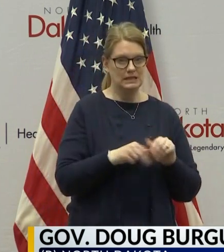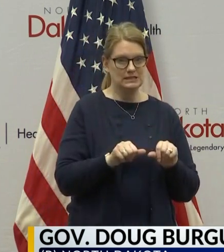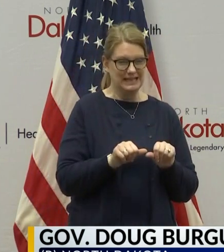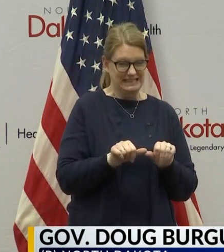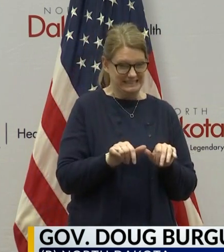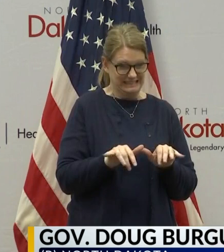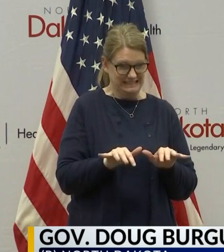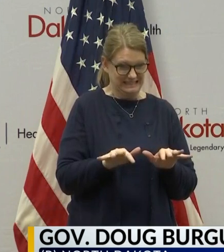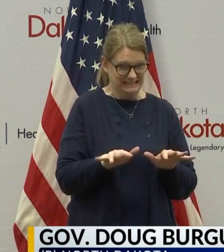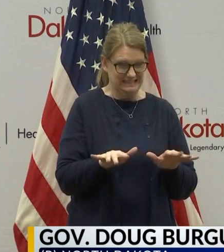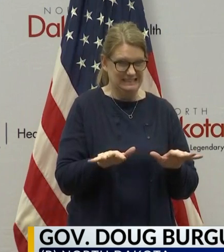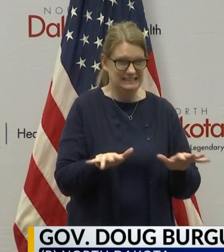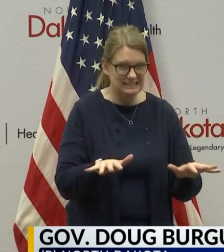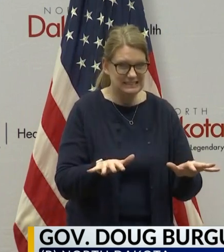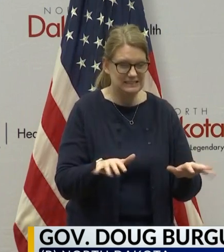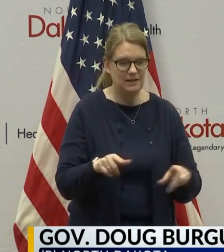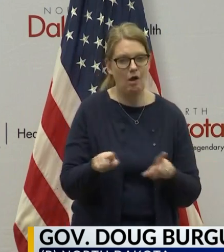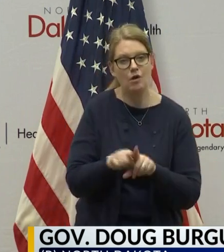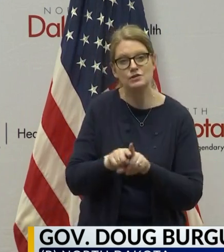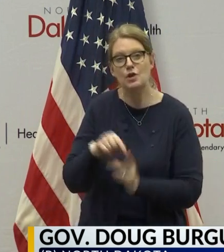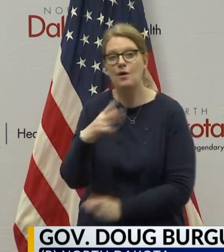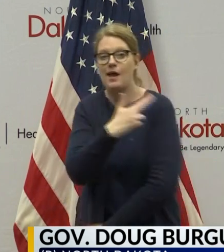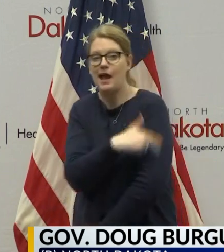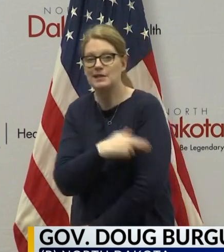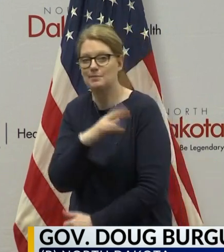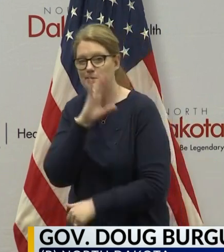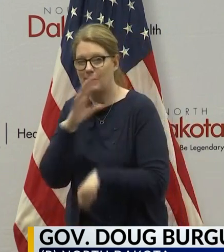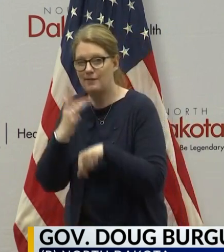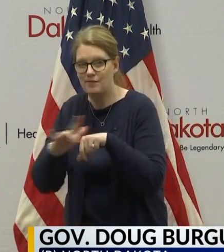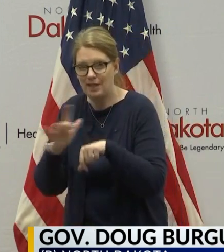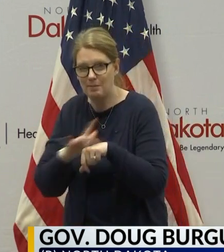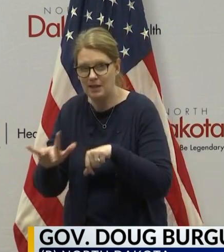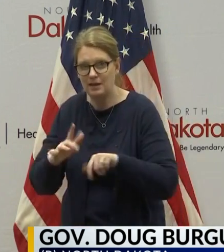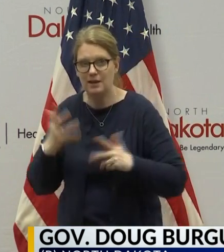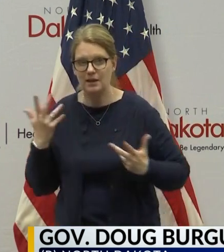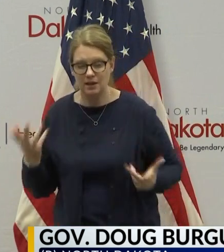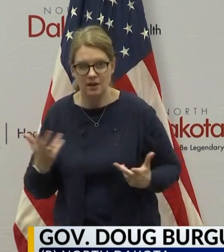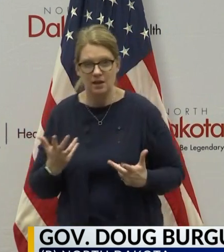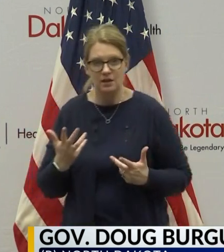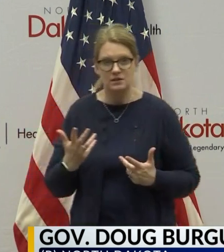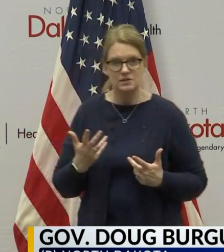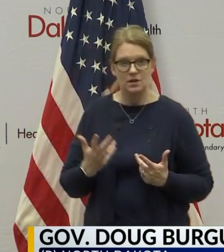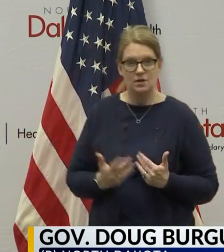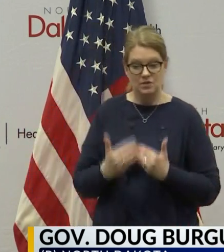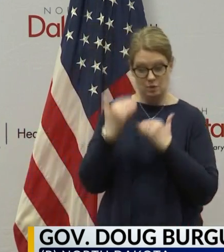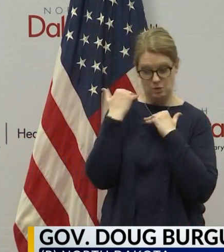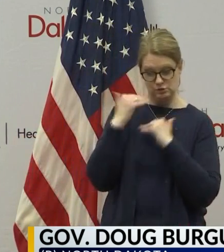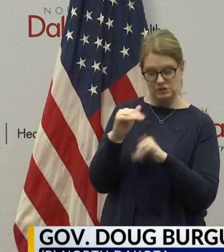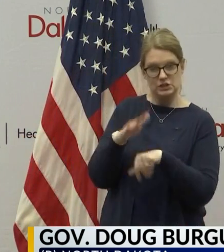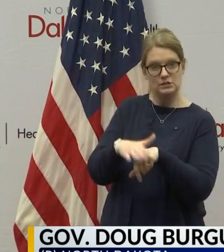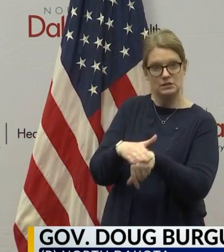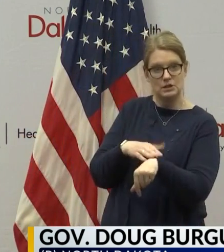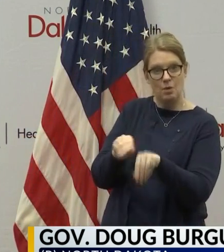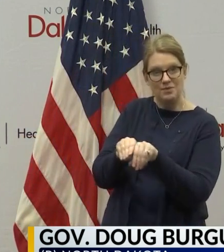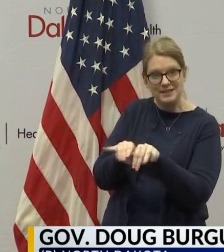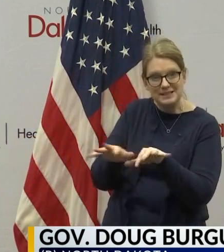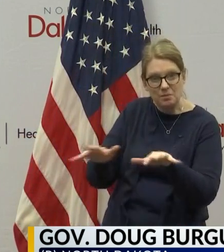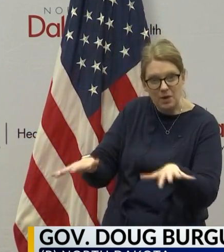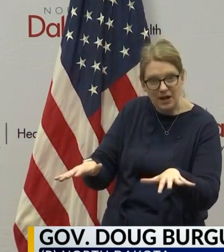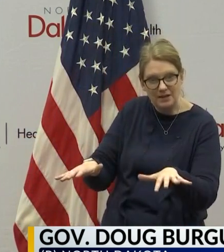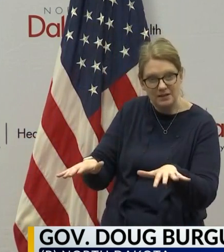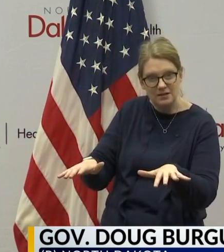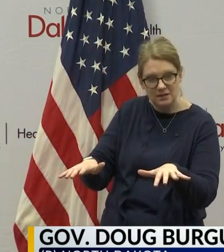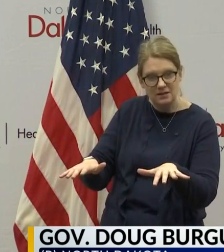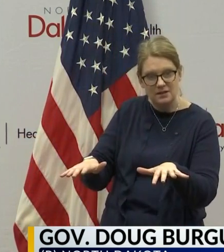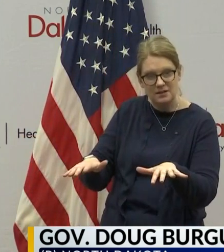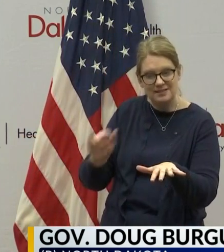The other thing we look at is, you know, hospital capacity. All the, all the, the restrictions to slow the spread, the strategy